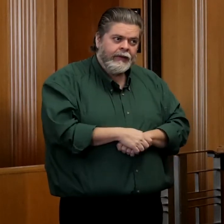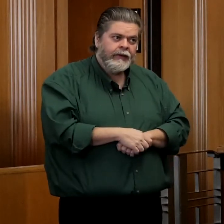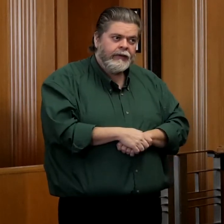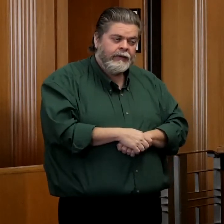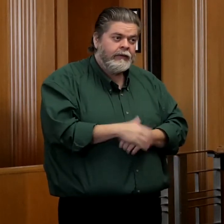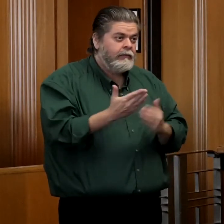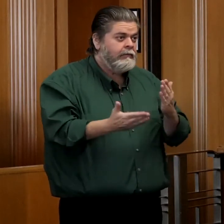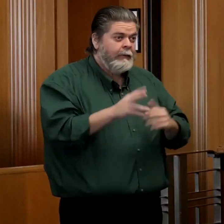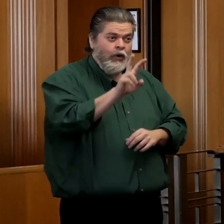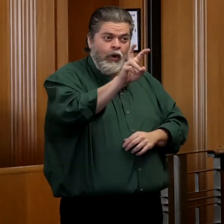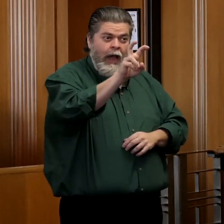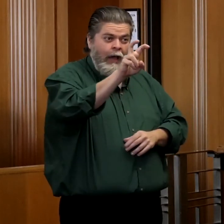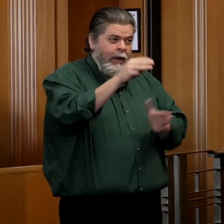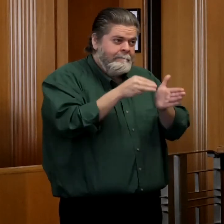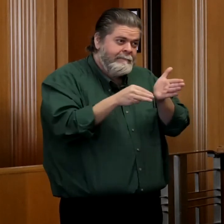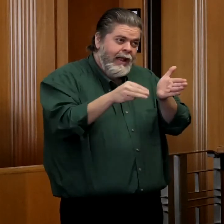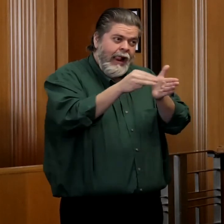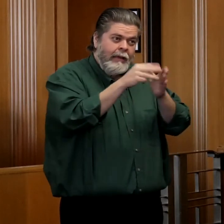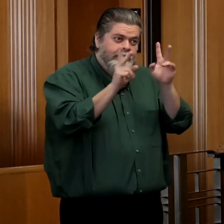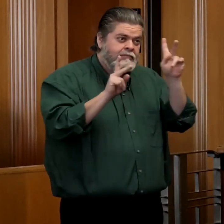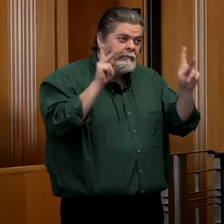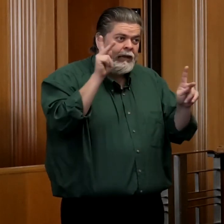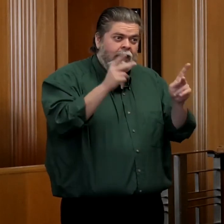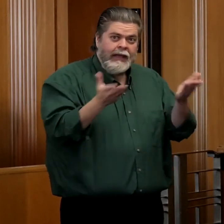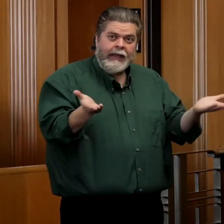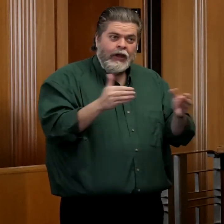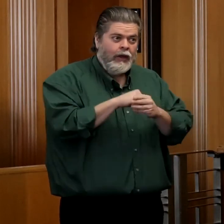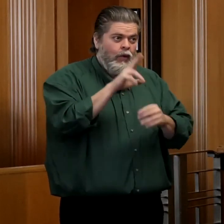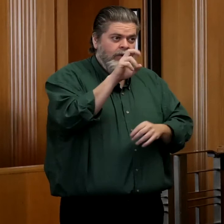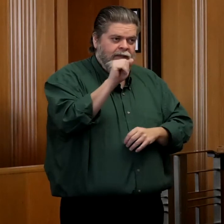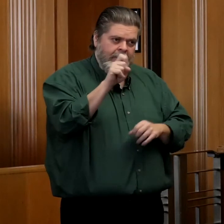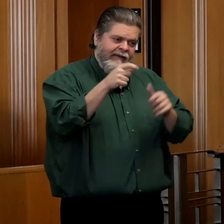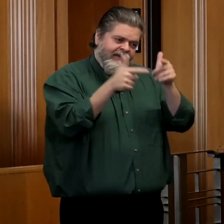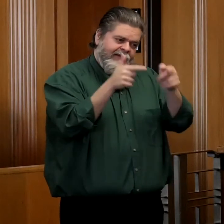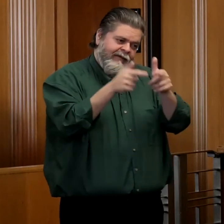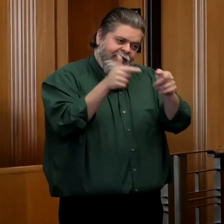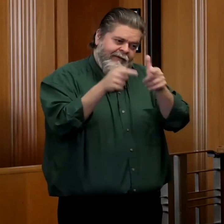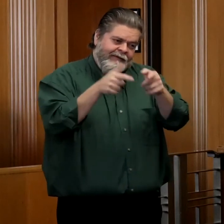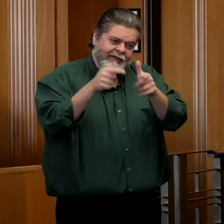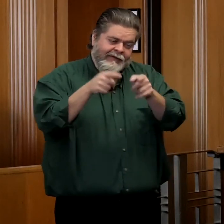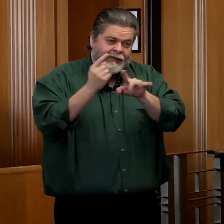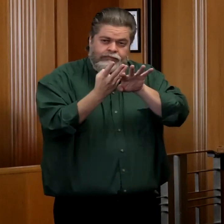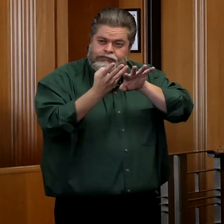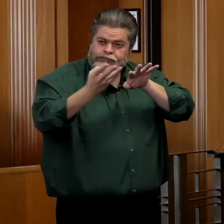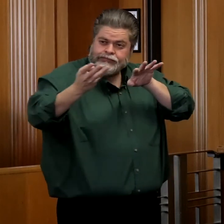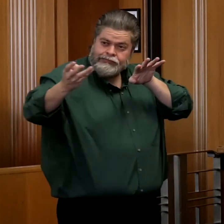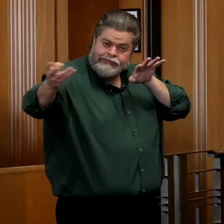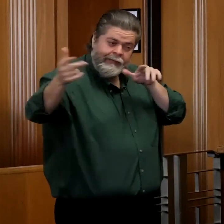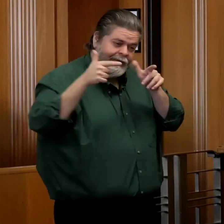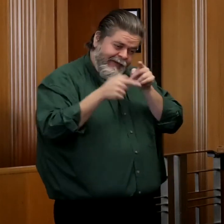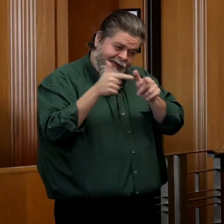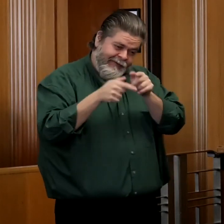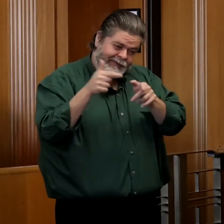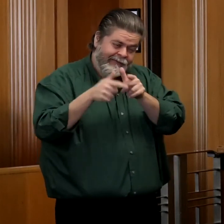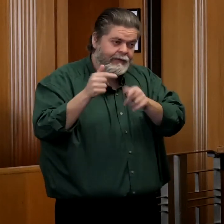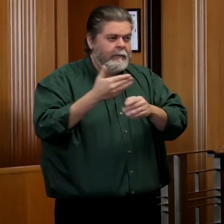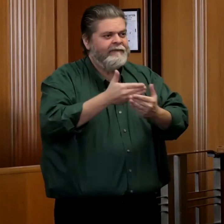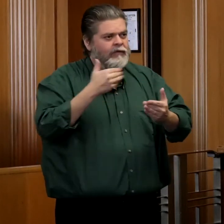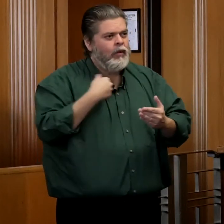200 million people in the United States are going to need to be vaccinated before we are at a point where we can consider